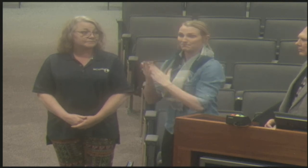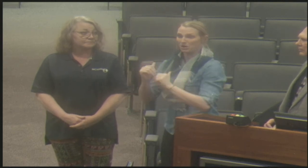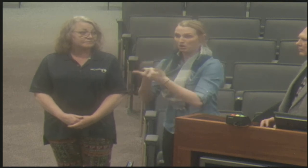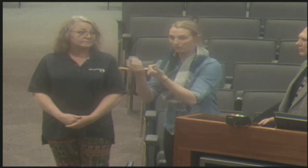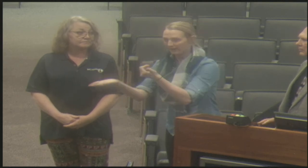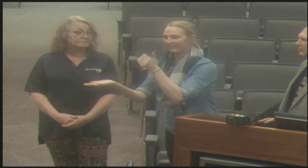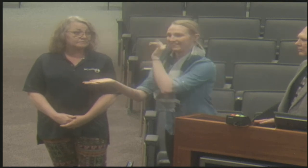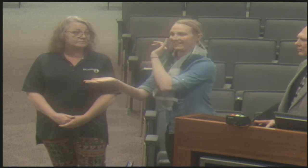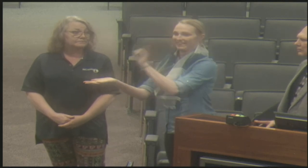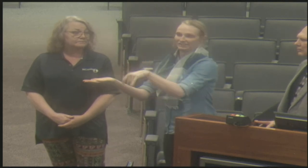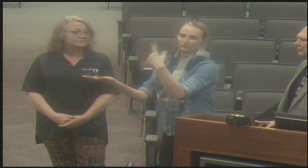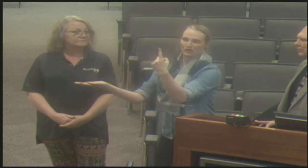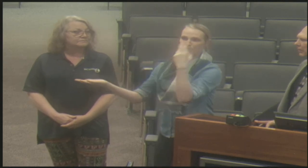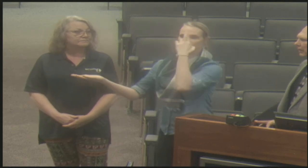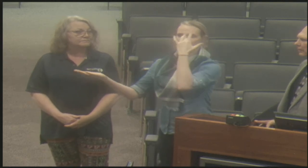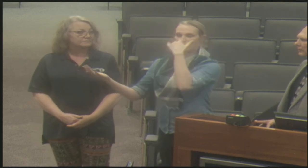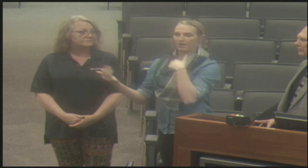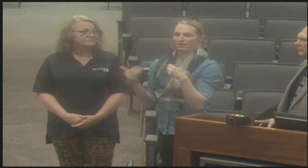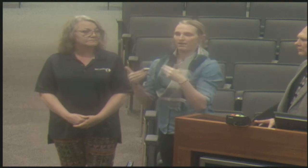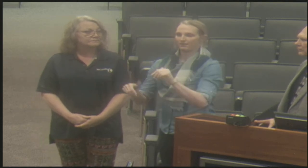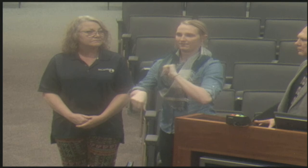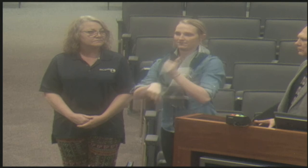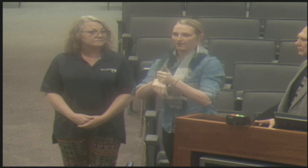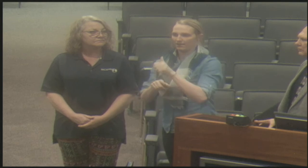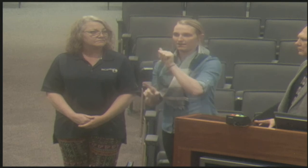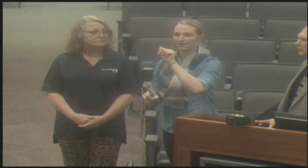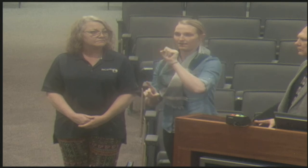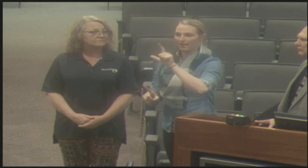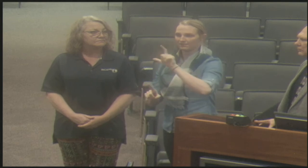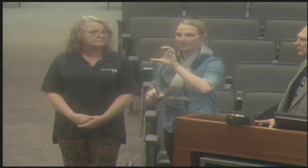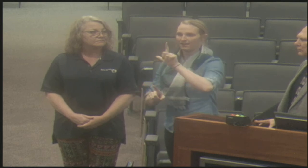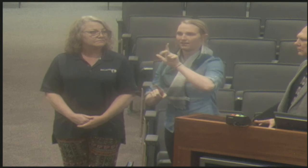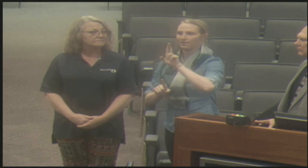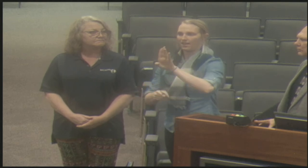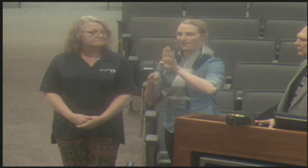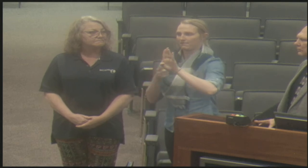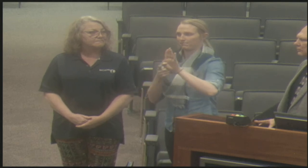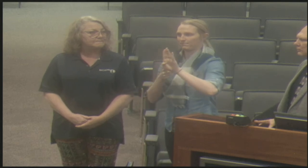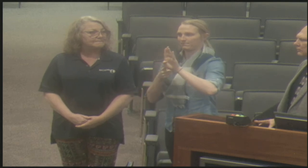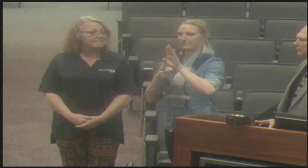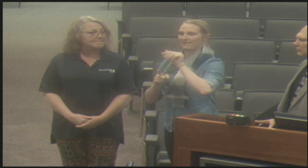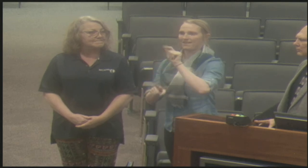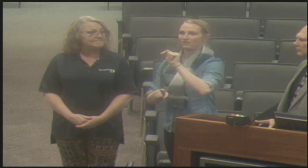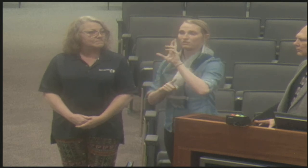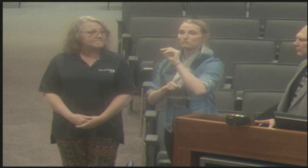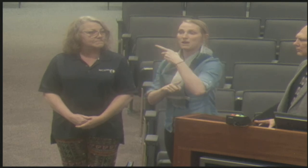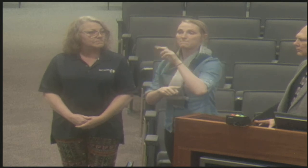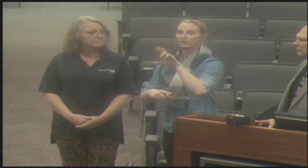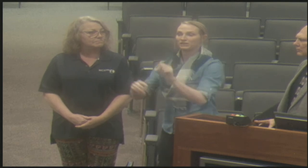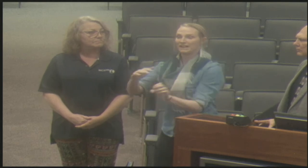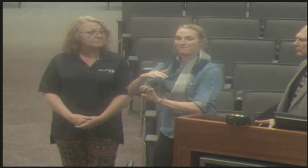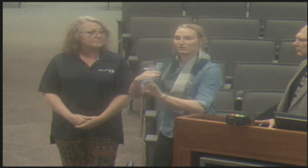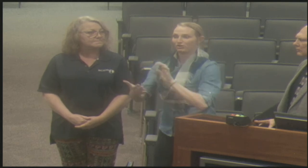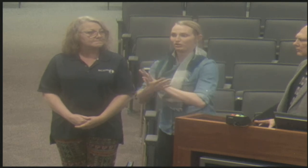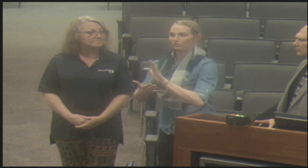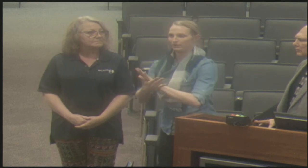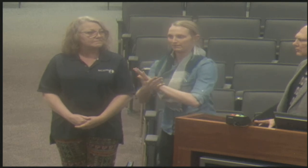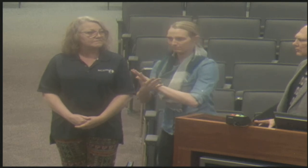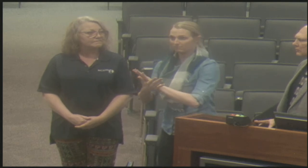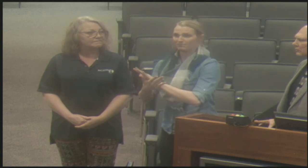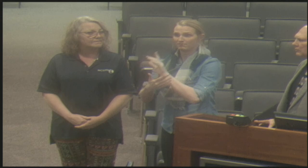opportunities for some of those individuals, um, which is another reason why we set up, um, sign language clubs,